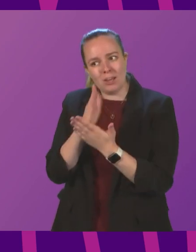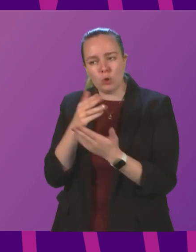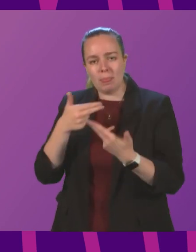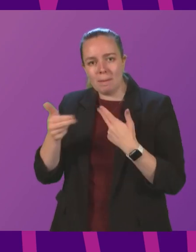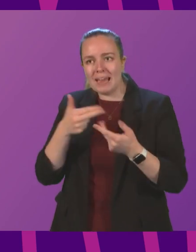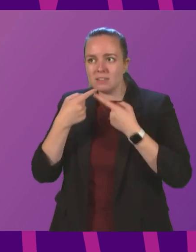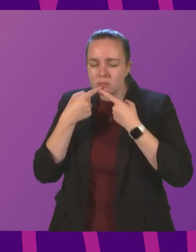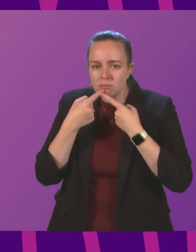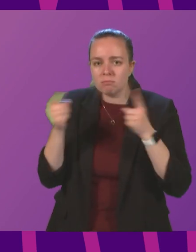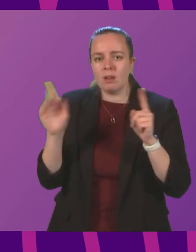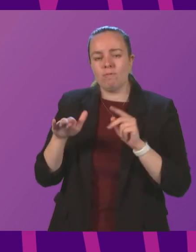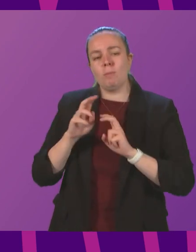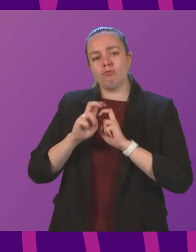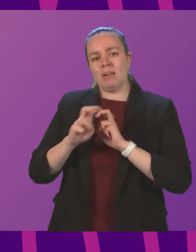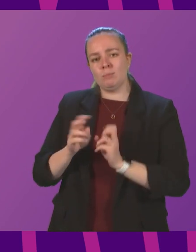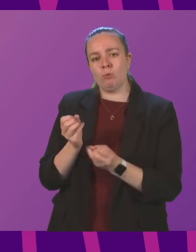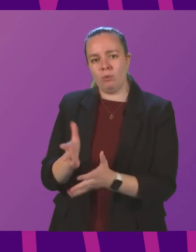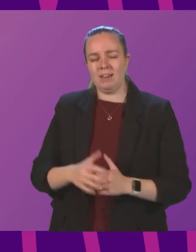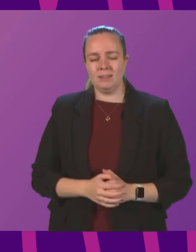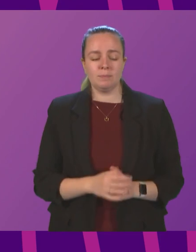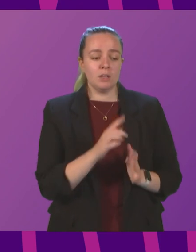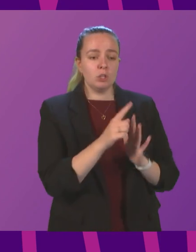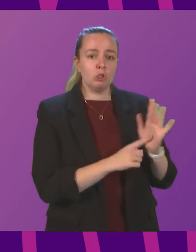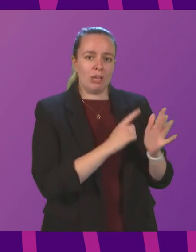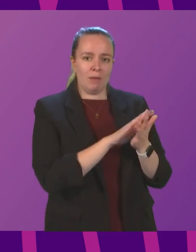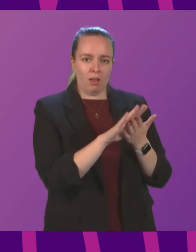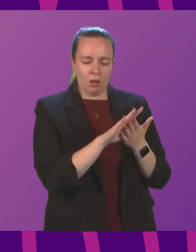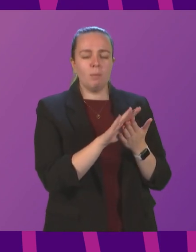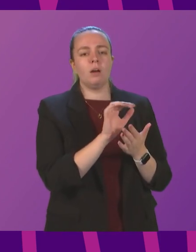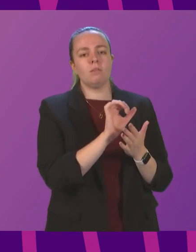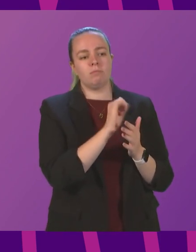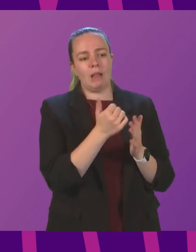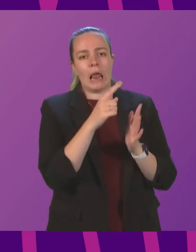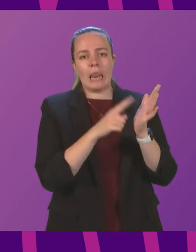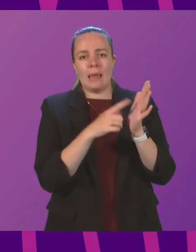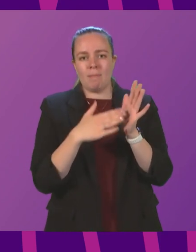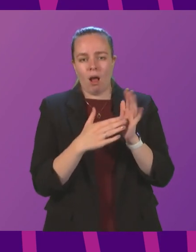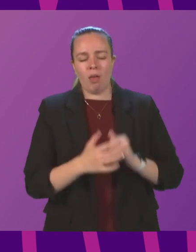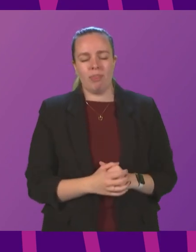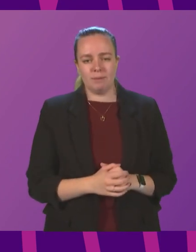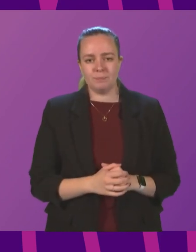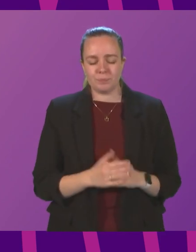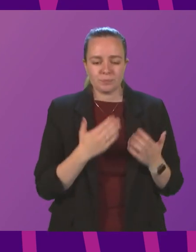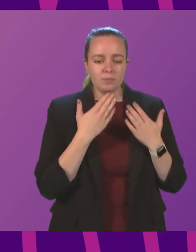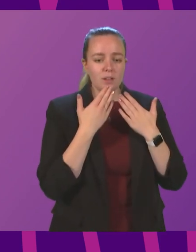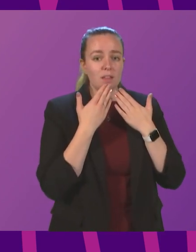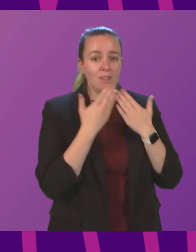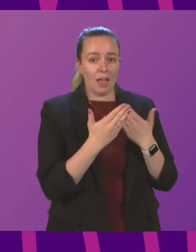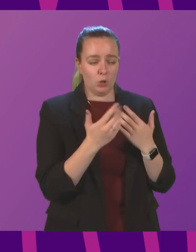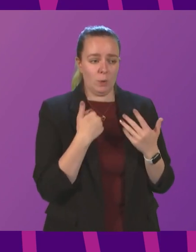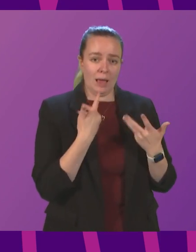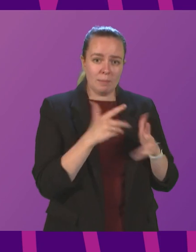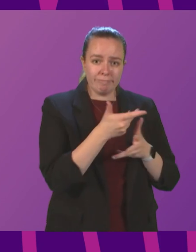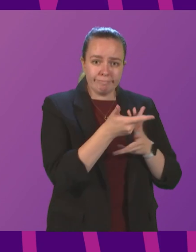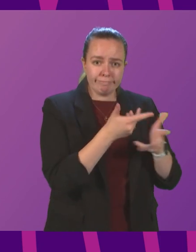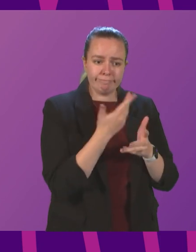heard by transport providers. Jamie Halcroft-Johnston, to be followed by Liam MacArthur. Thank you. I was speaking in the last few days